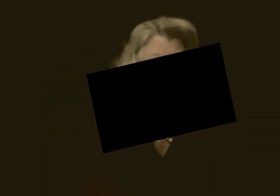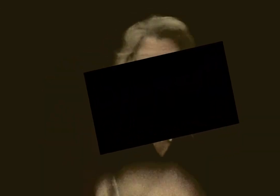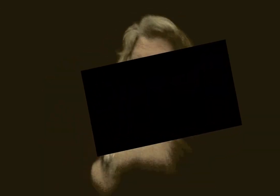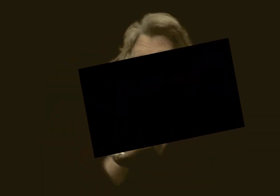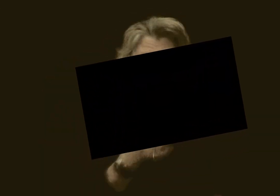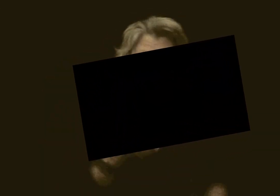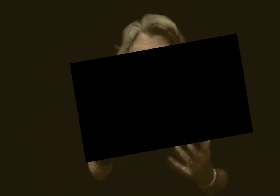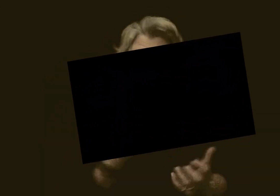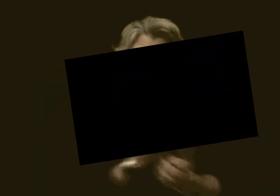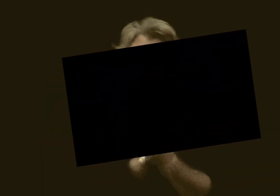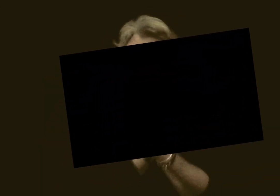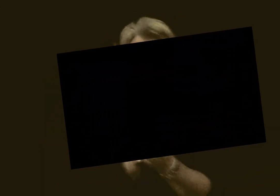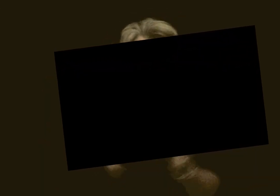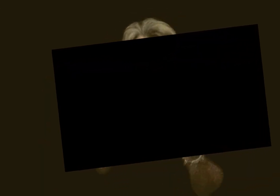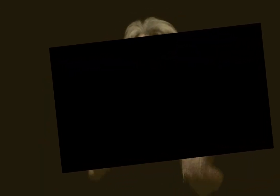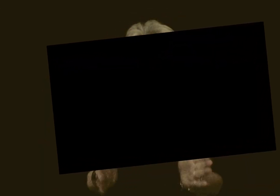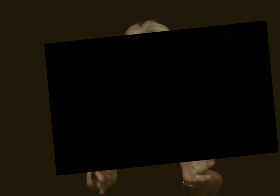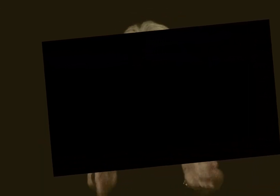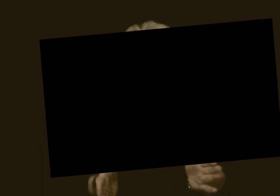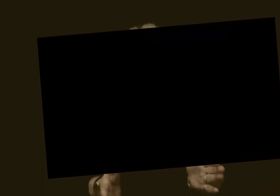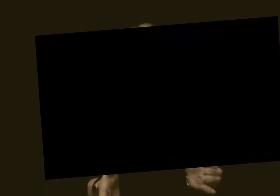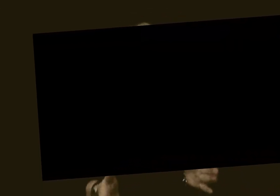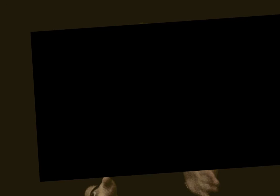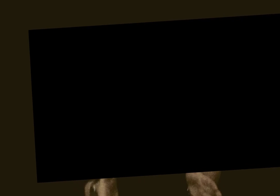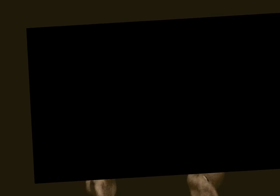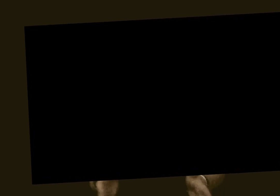I never've got time to have I have a lover